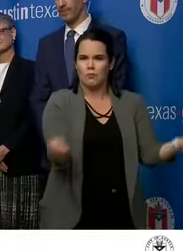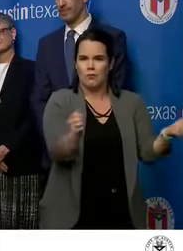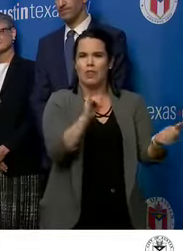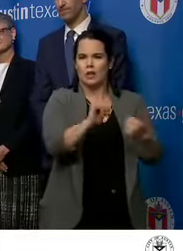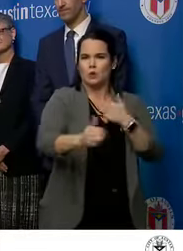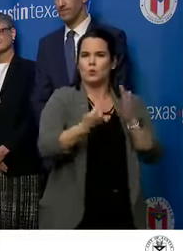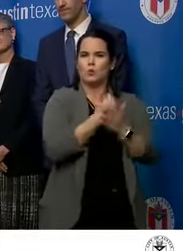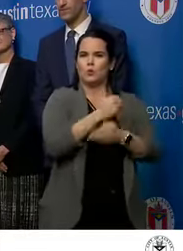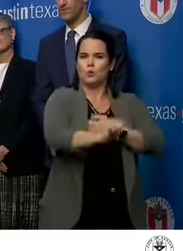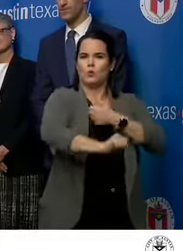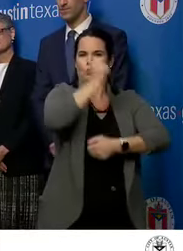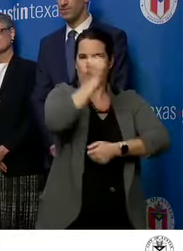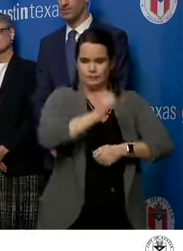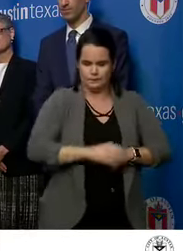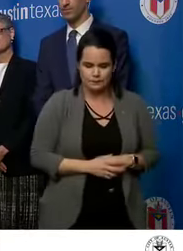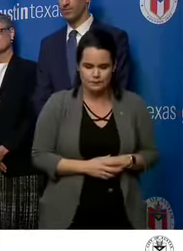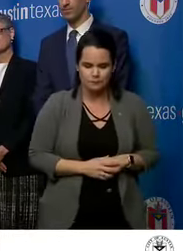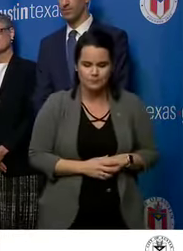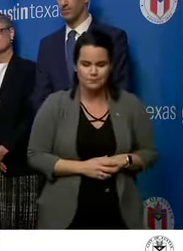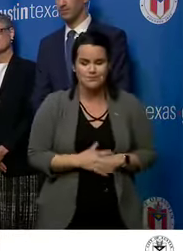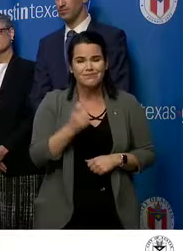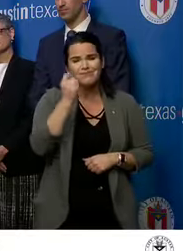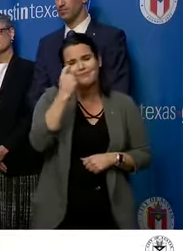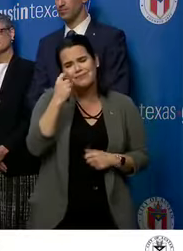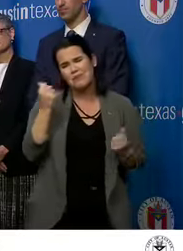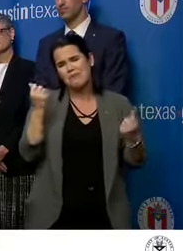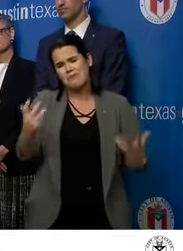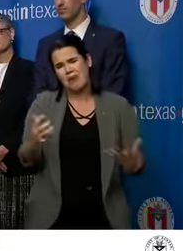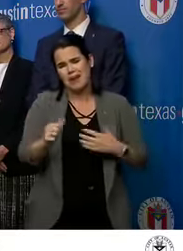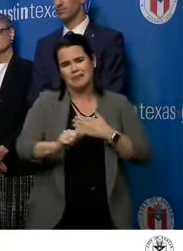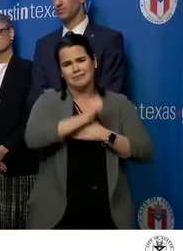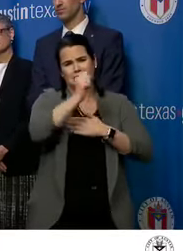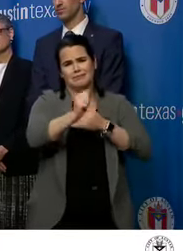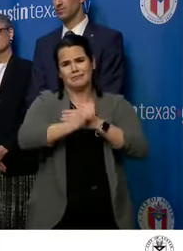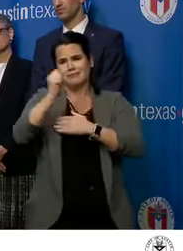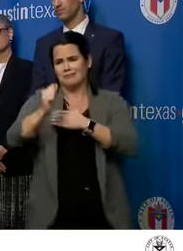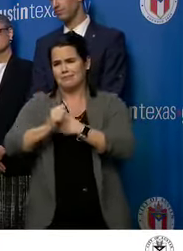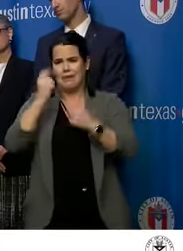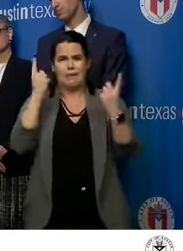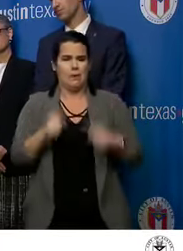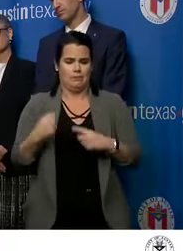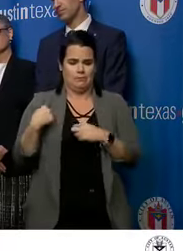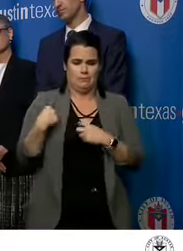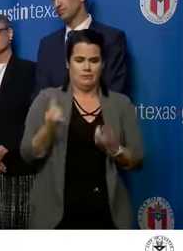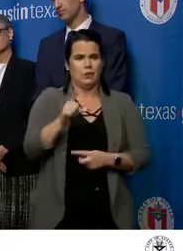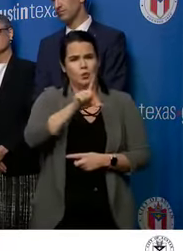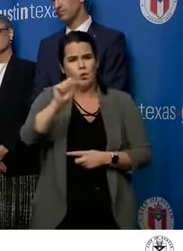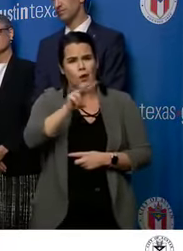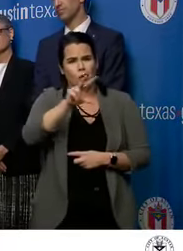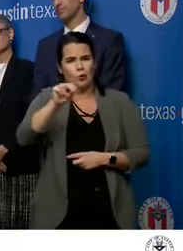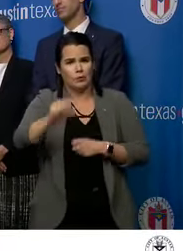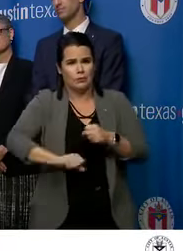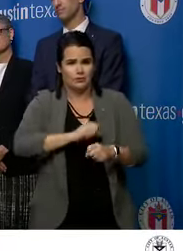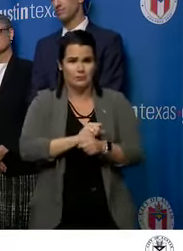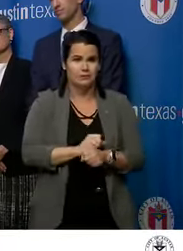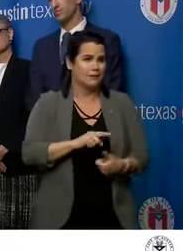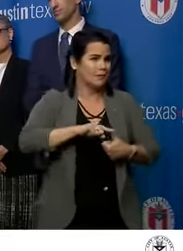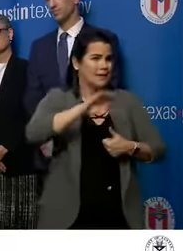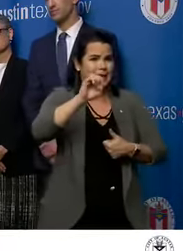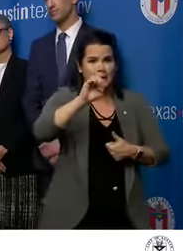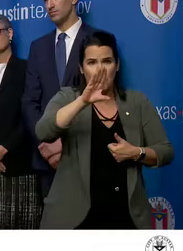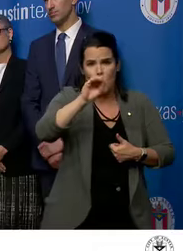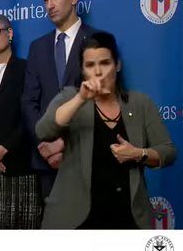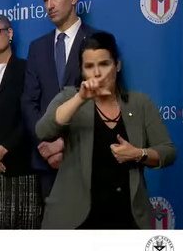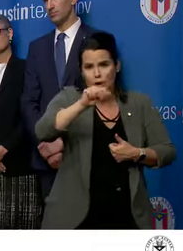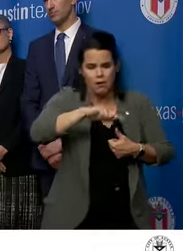The fact is, we've faced many threats over the past several decades. That includes the threat of Ebola, H1N1,